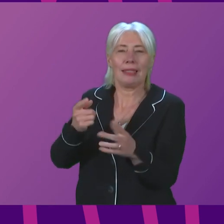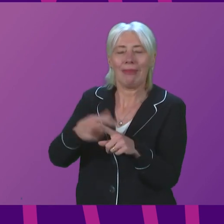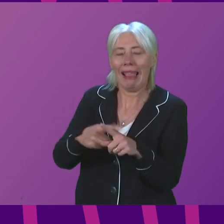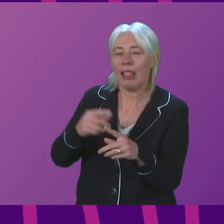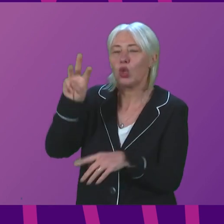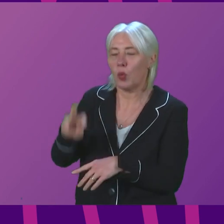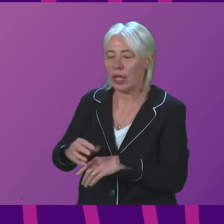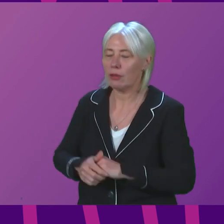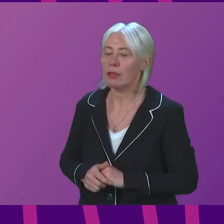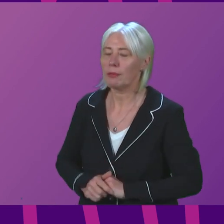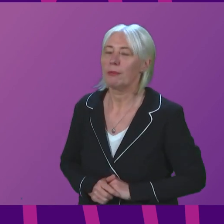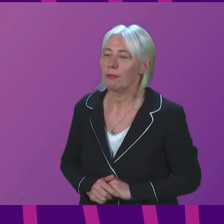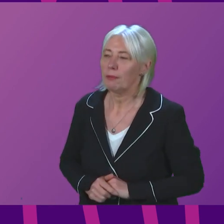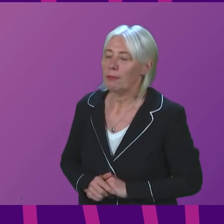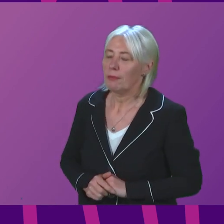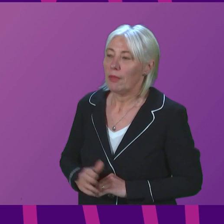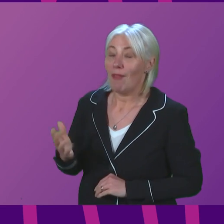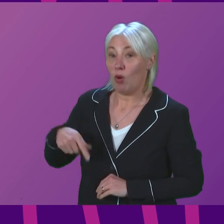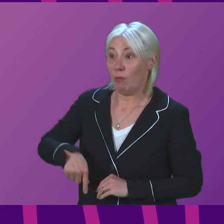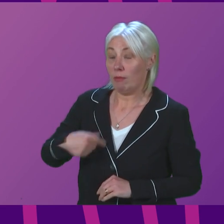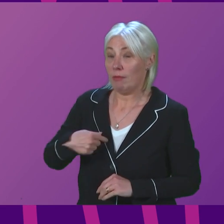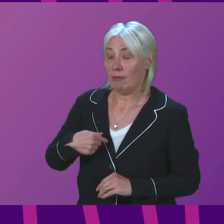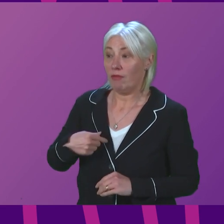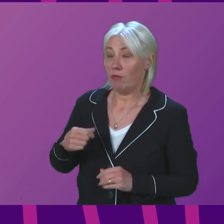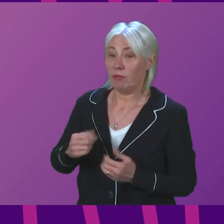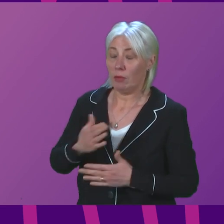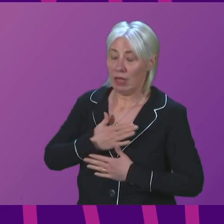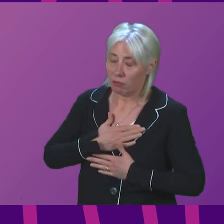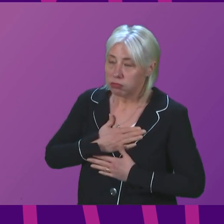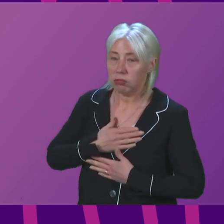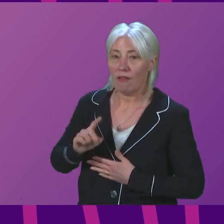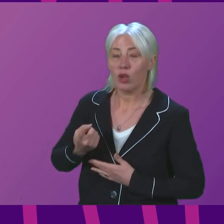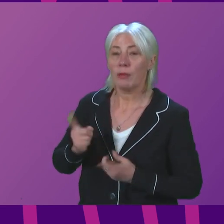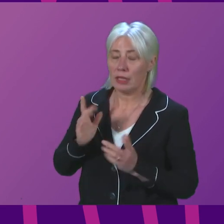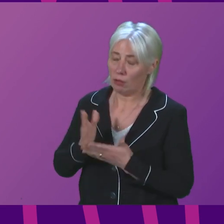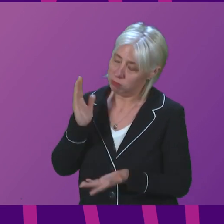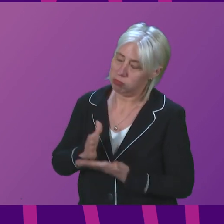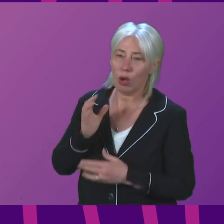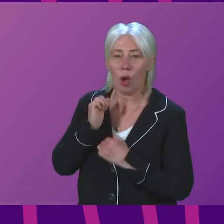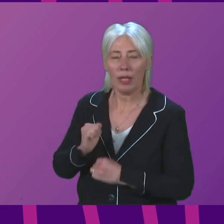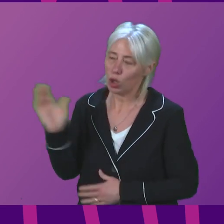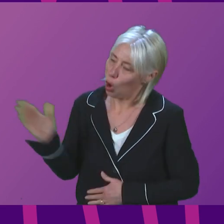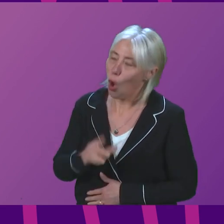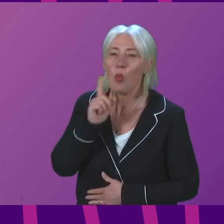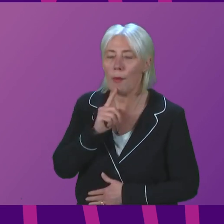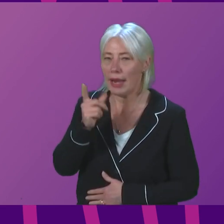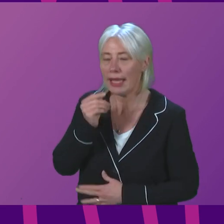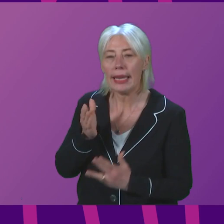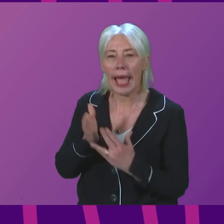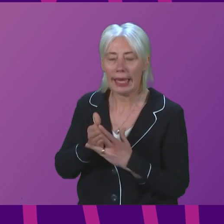on behalf of the Scottish Government, but also as First Minister, indeed personally, that we are committed to ensuring that all women are able to access timely